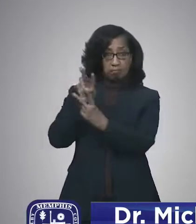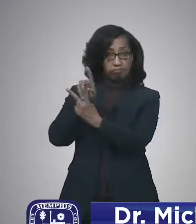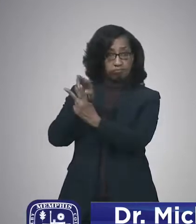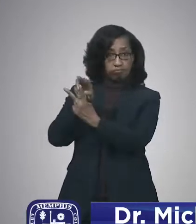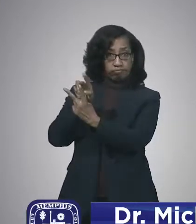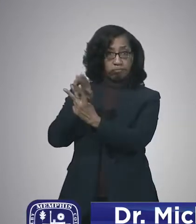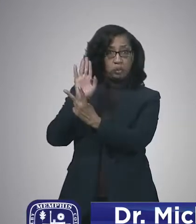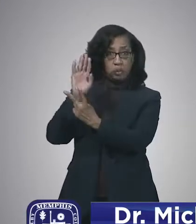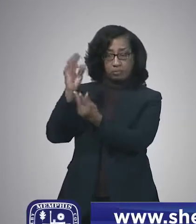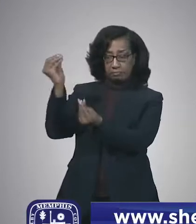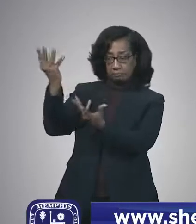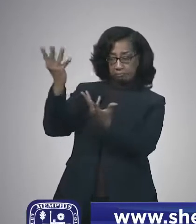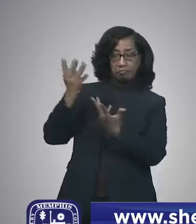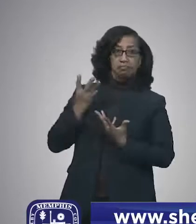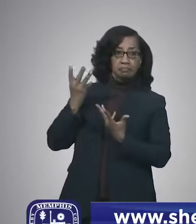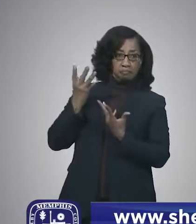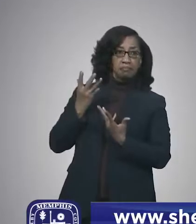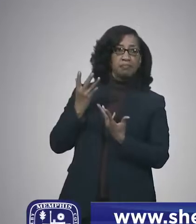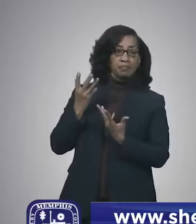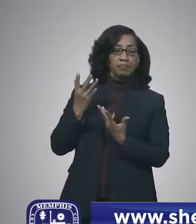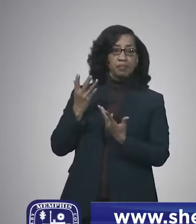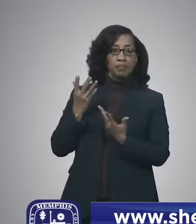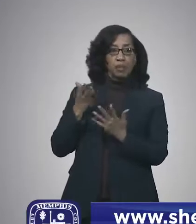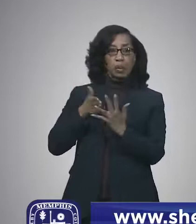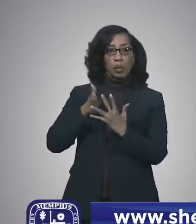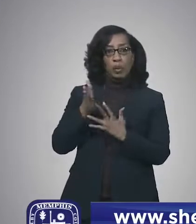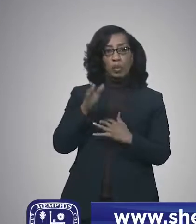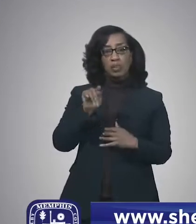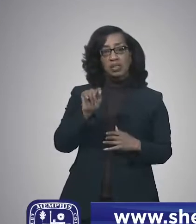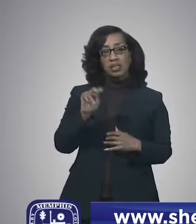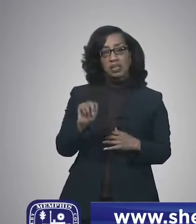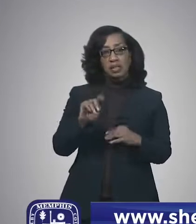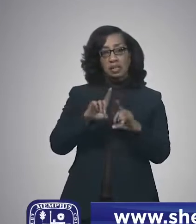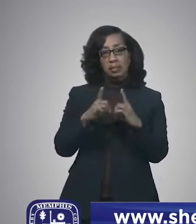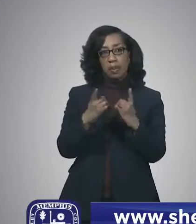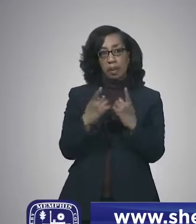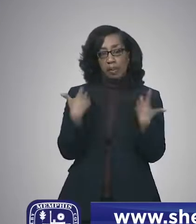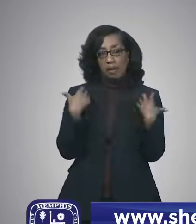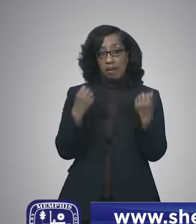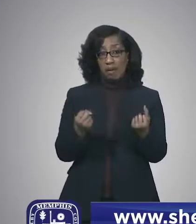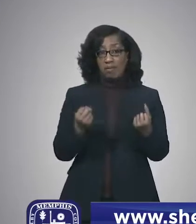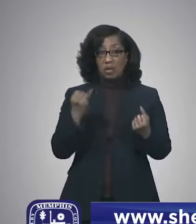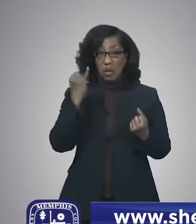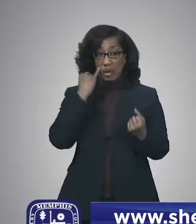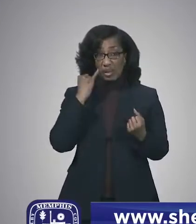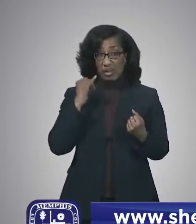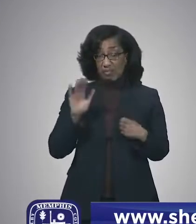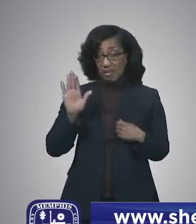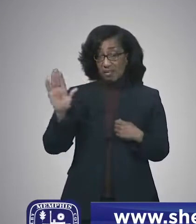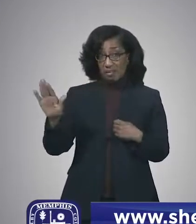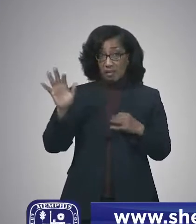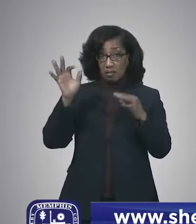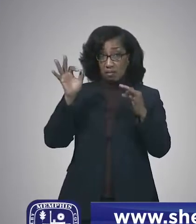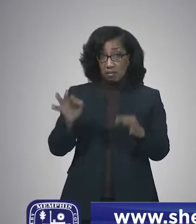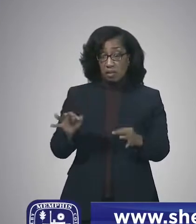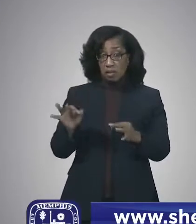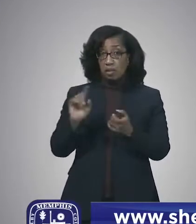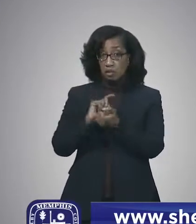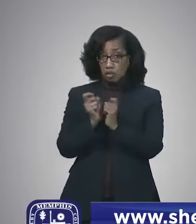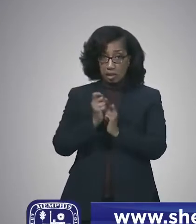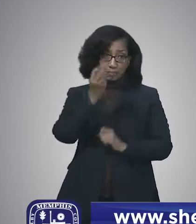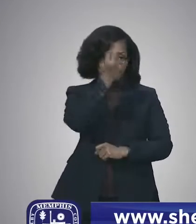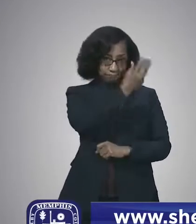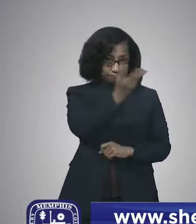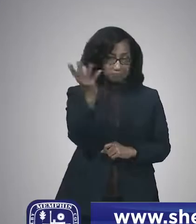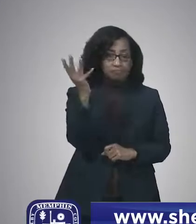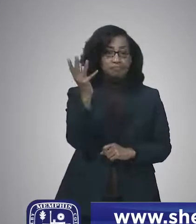of course, we will receive that information from them through the Tennessee Department of Health. So, if that definition changes, we will definitely let you know.